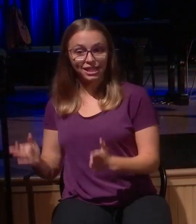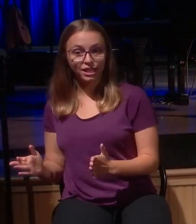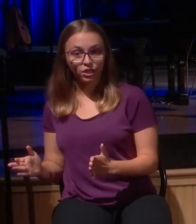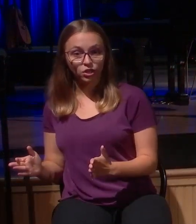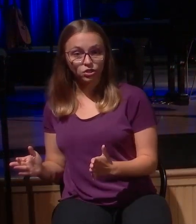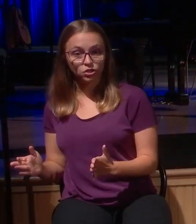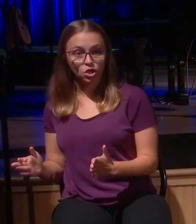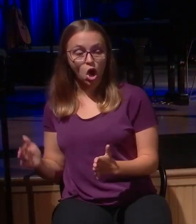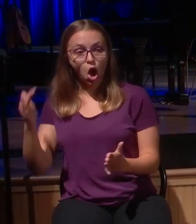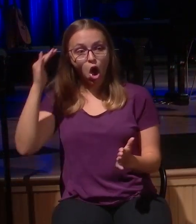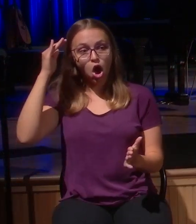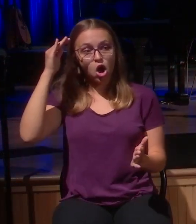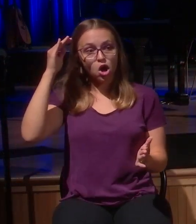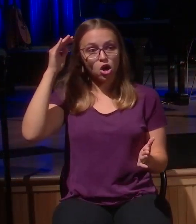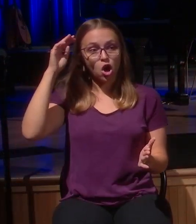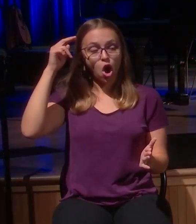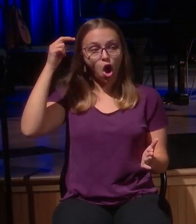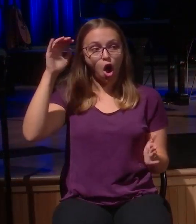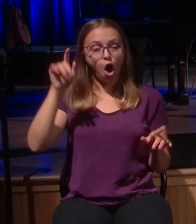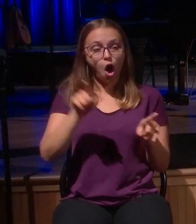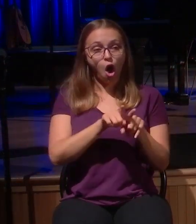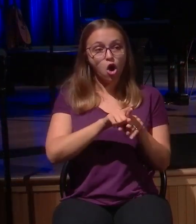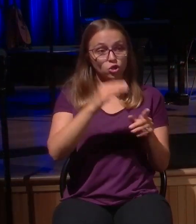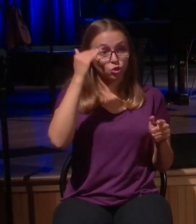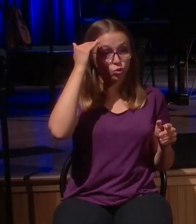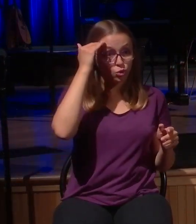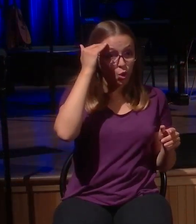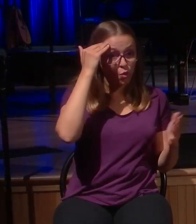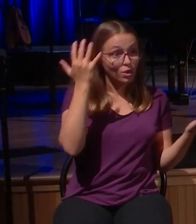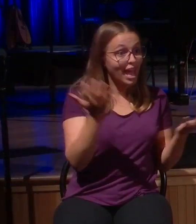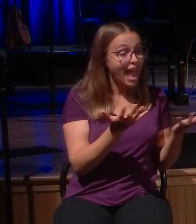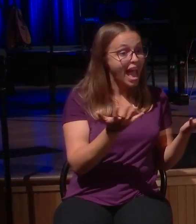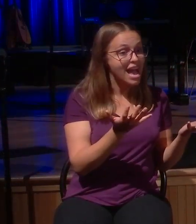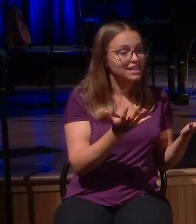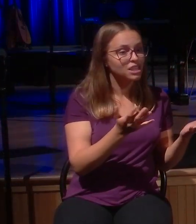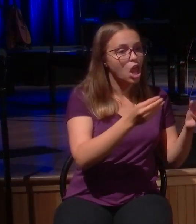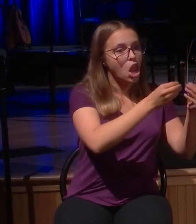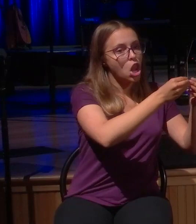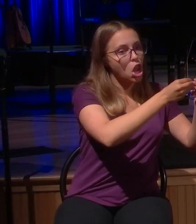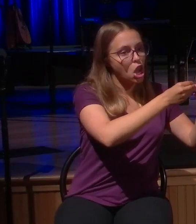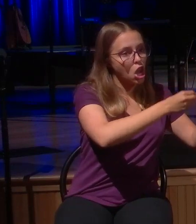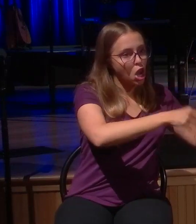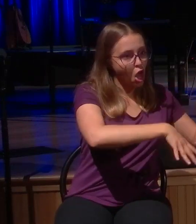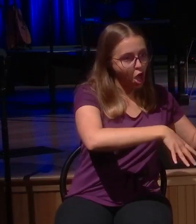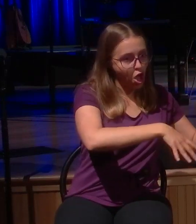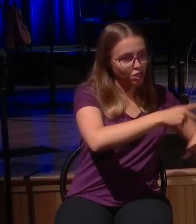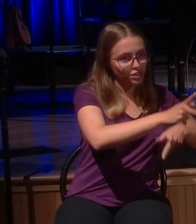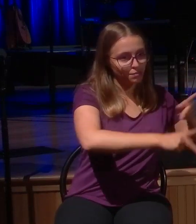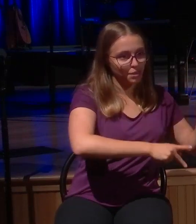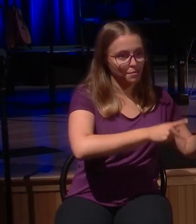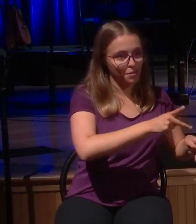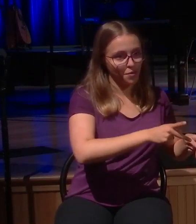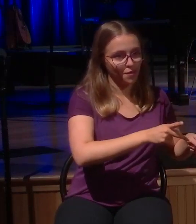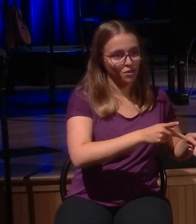wayward, we flounder, we're lost. Isaiah 53, it paints the picture of a sheep.